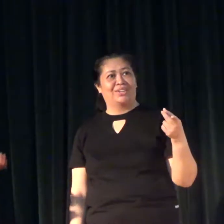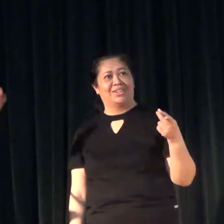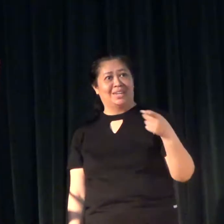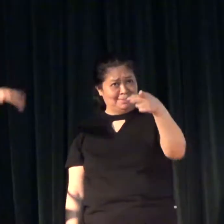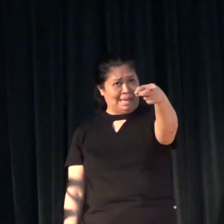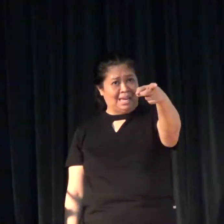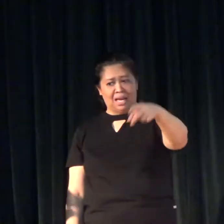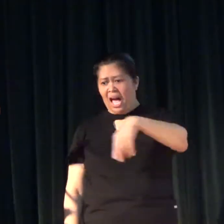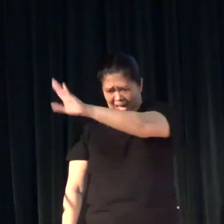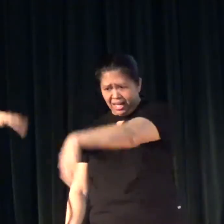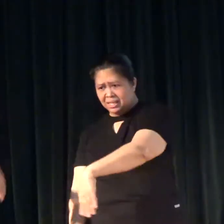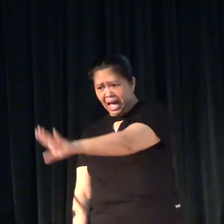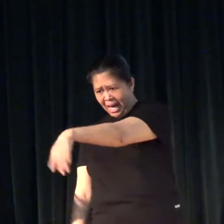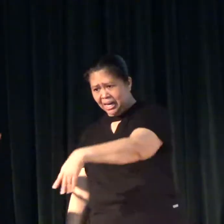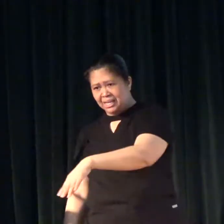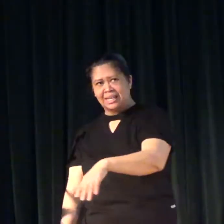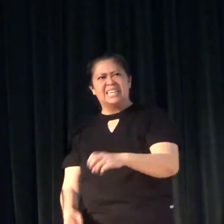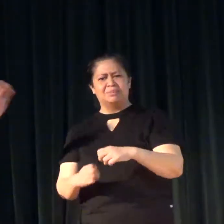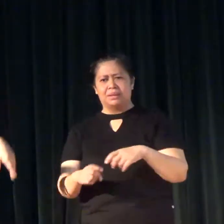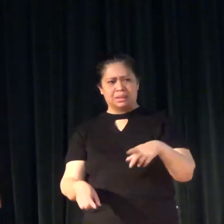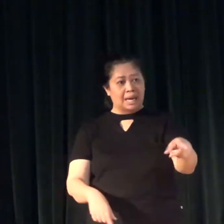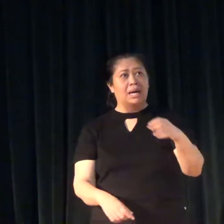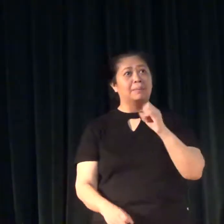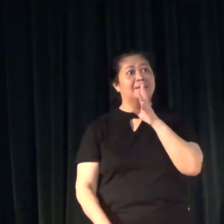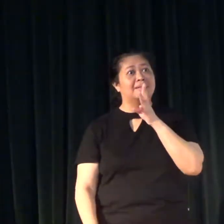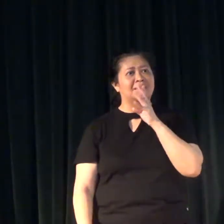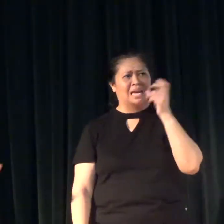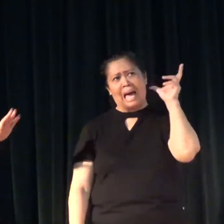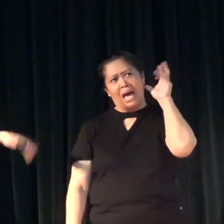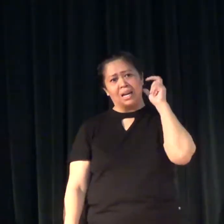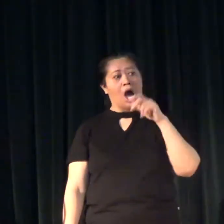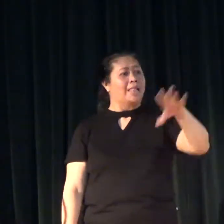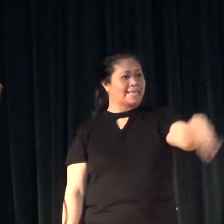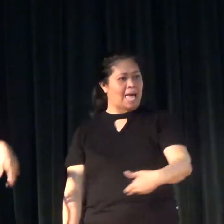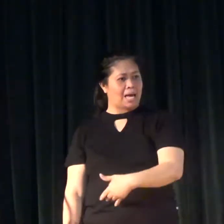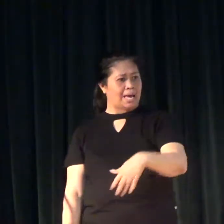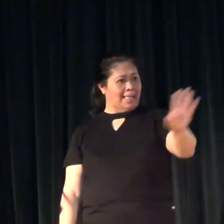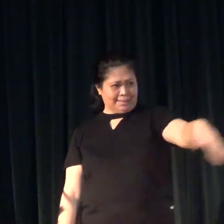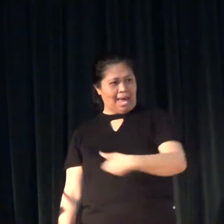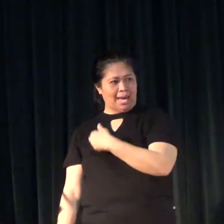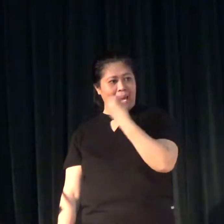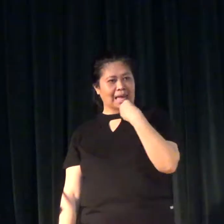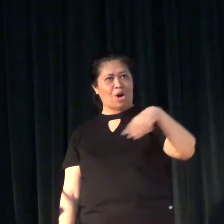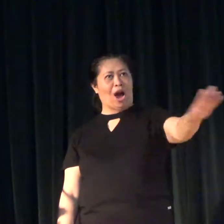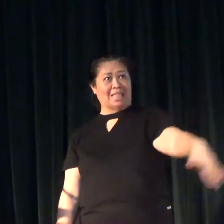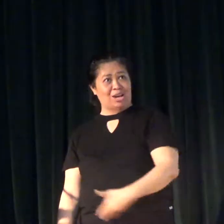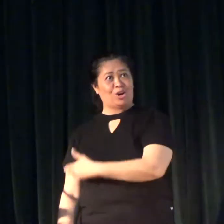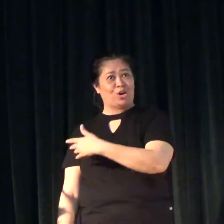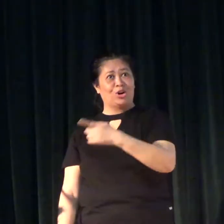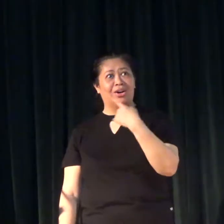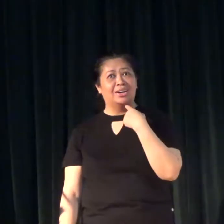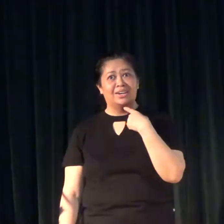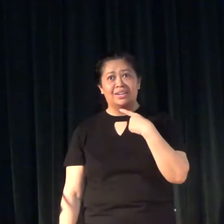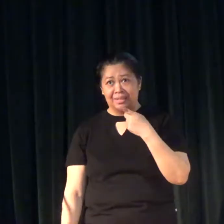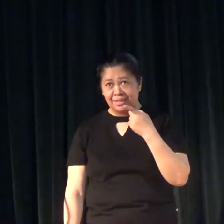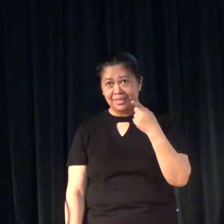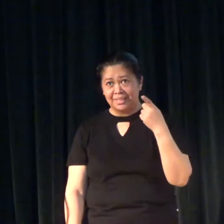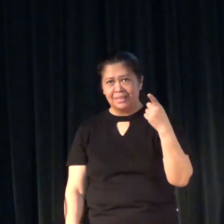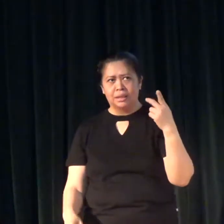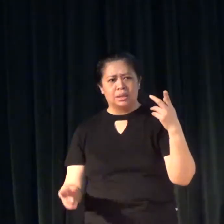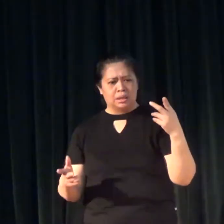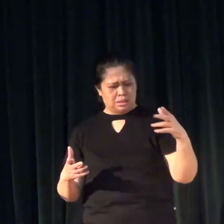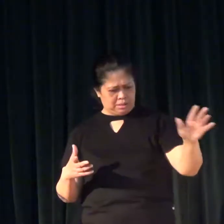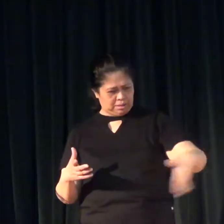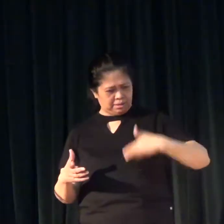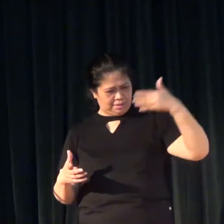Because good kailan si mommy, kain na kakain yan. Kailan ka na, kailan kakain na tayo. So